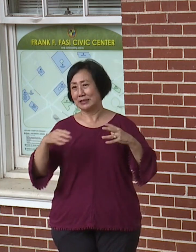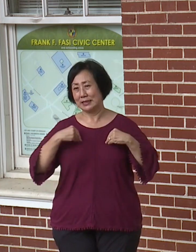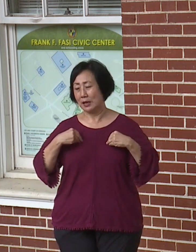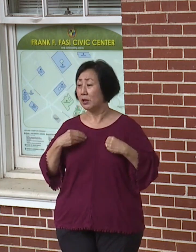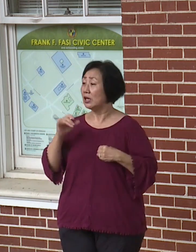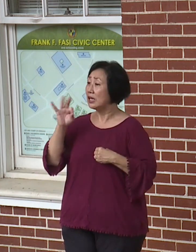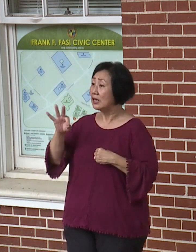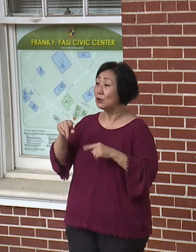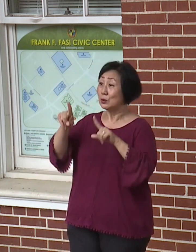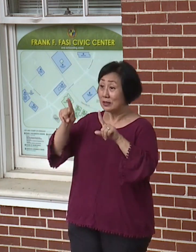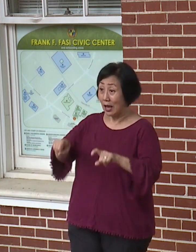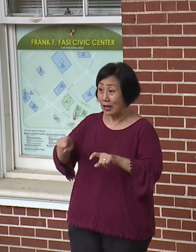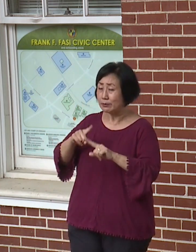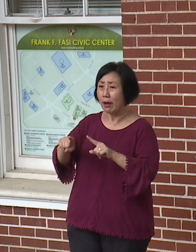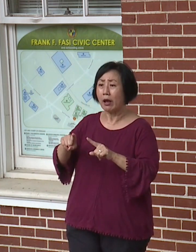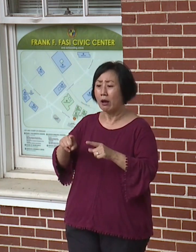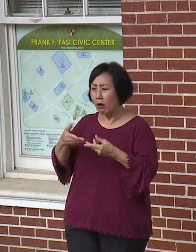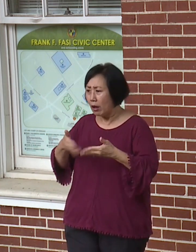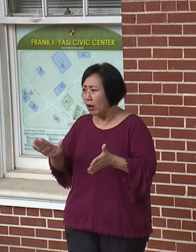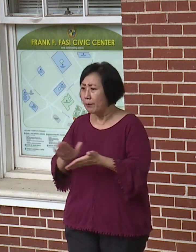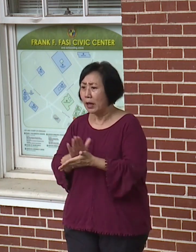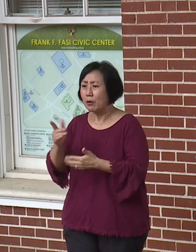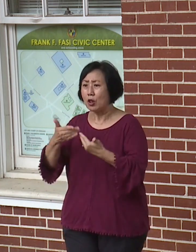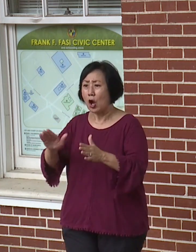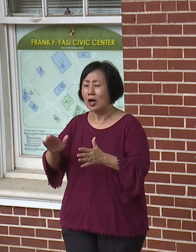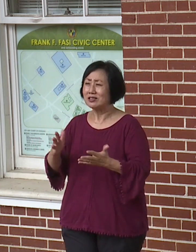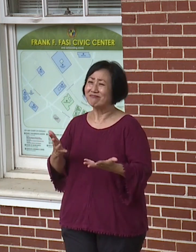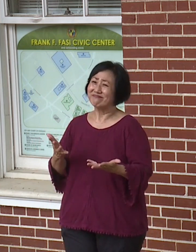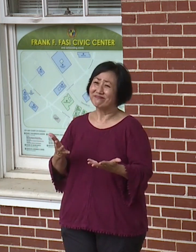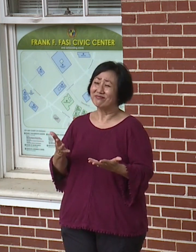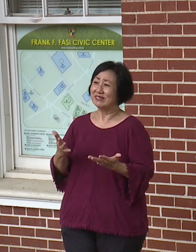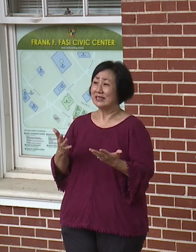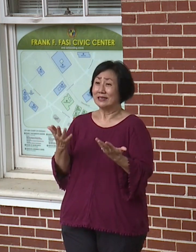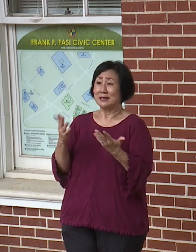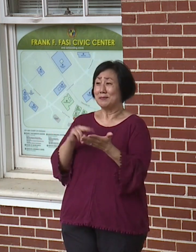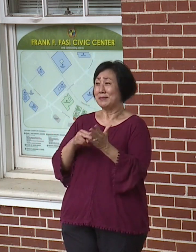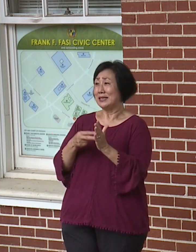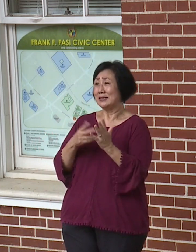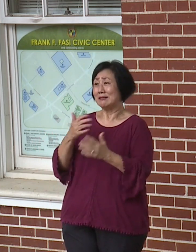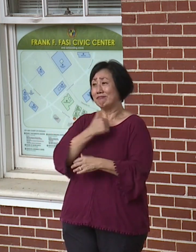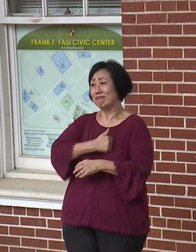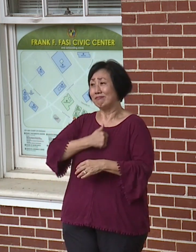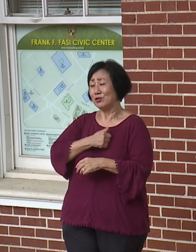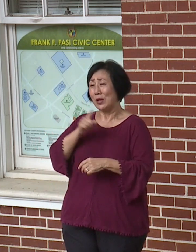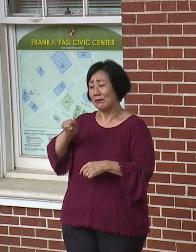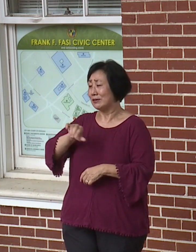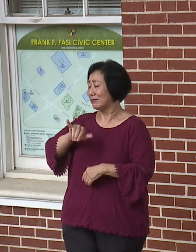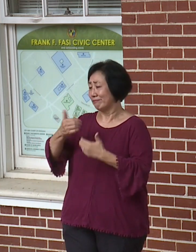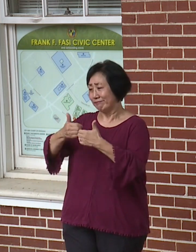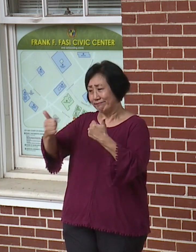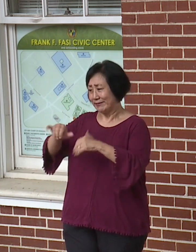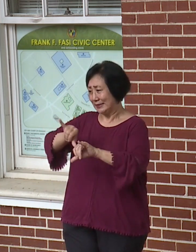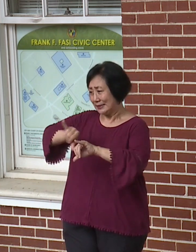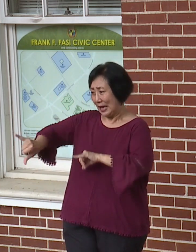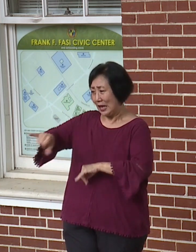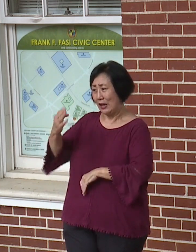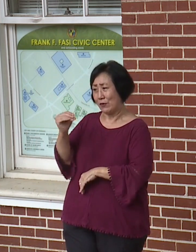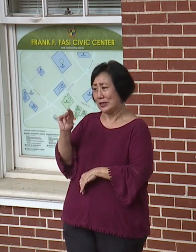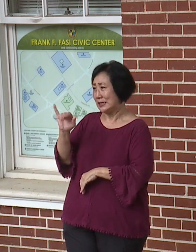was lost or something, then unfortunately, and it's very unfortunate, you're going to have to be quarantined for 14 days.